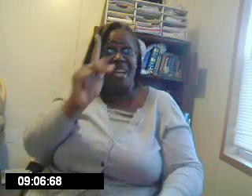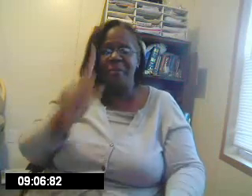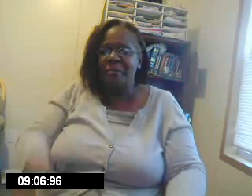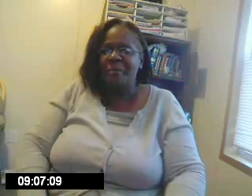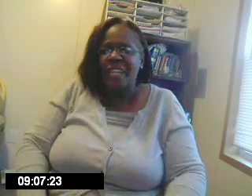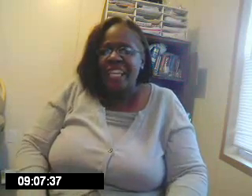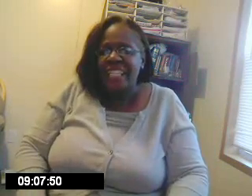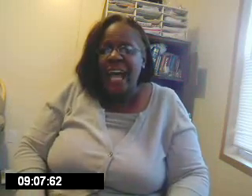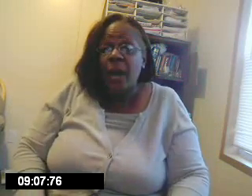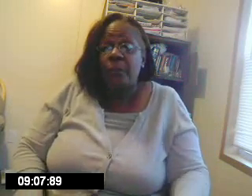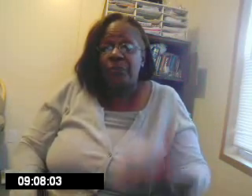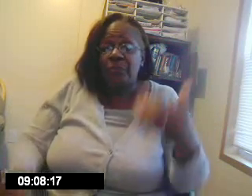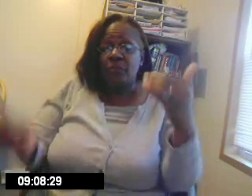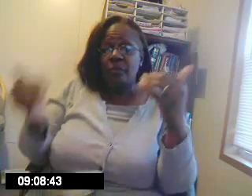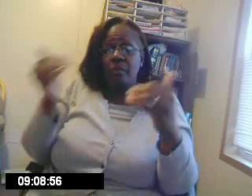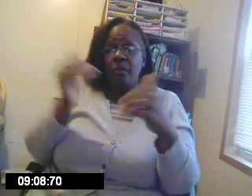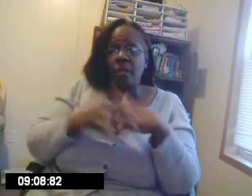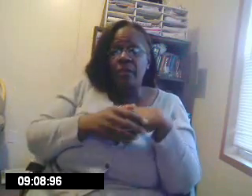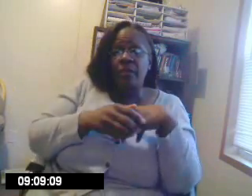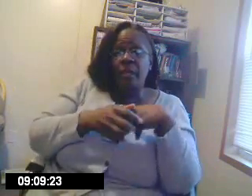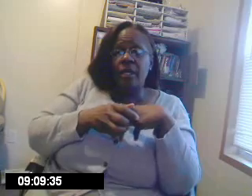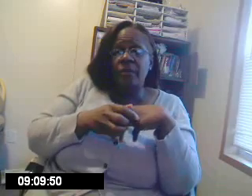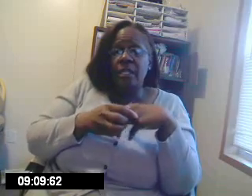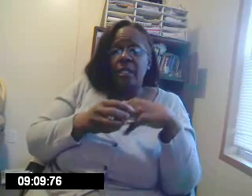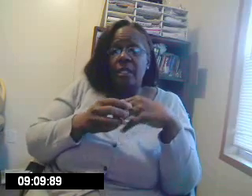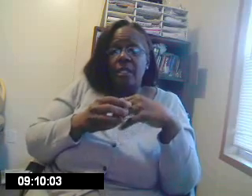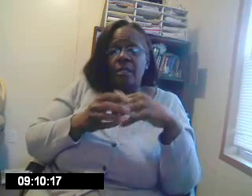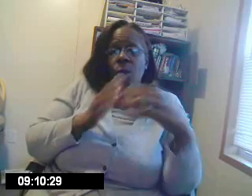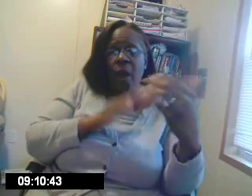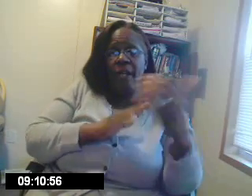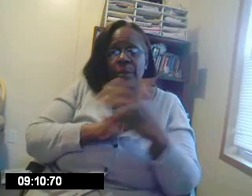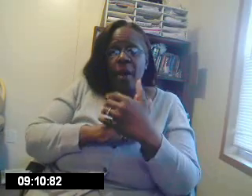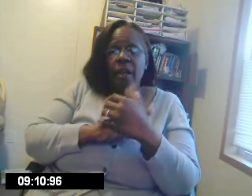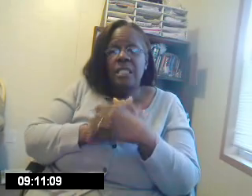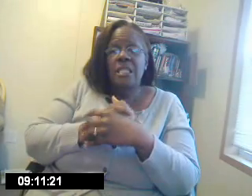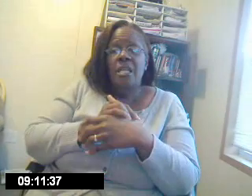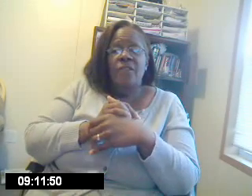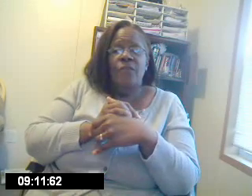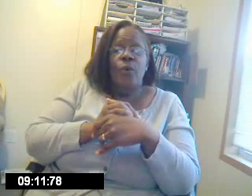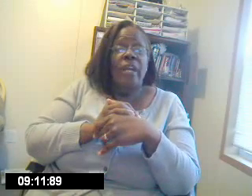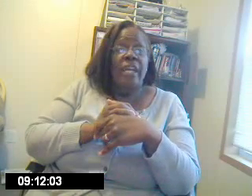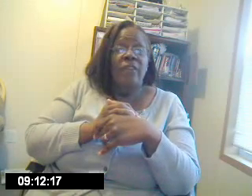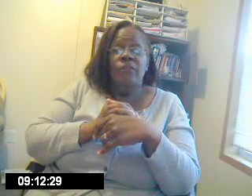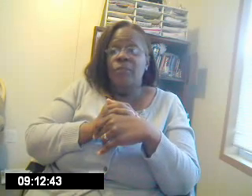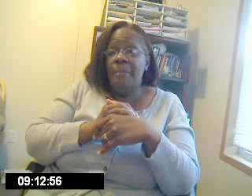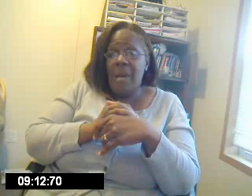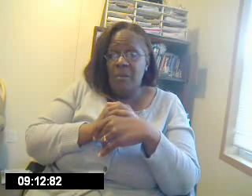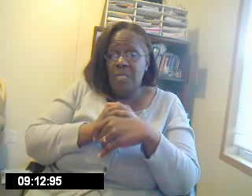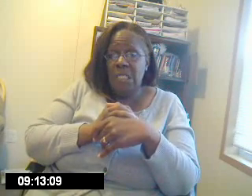Okay. Now. The. The. The. choir part. For every mountain.